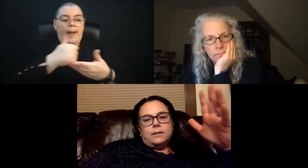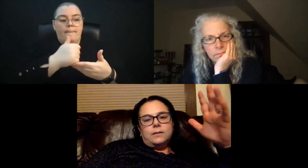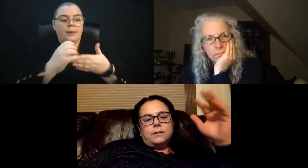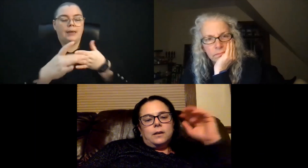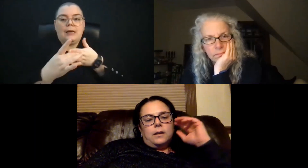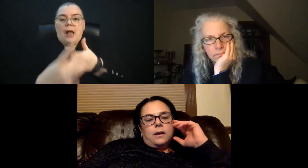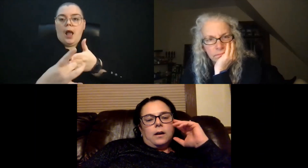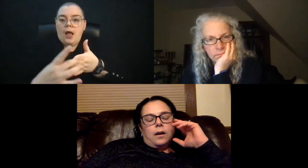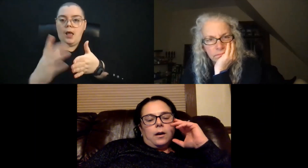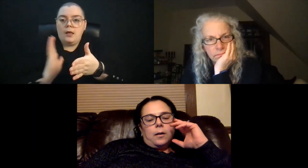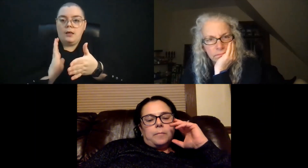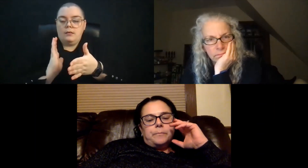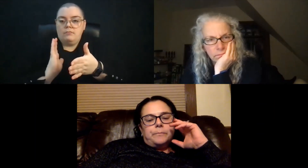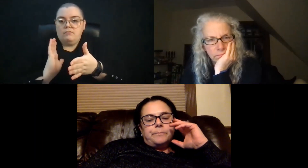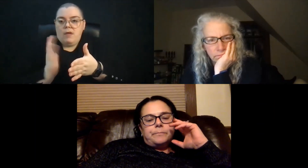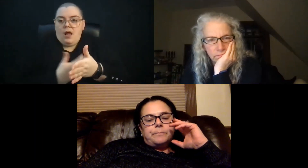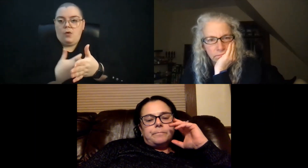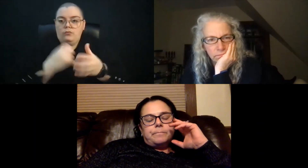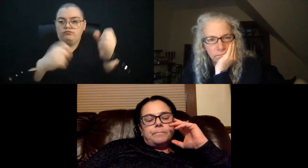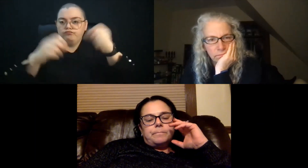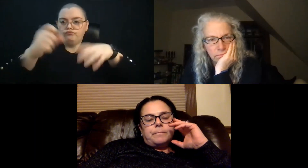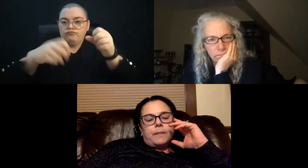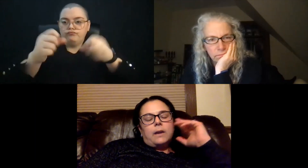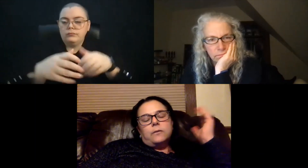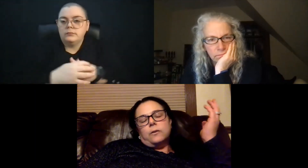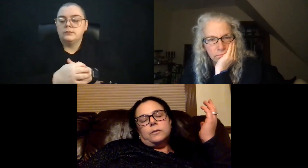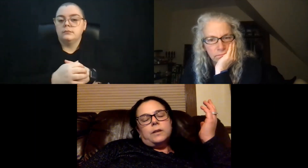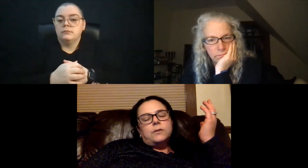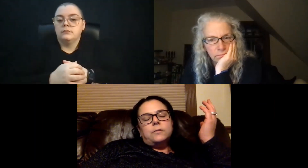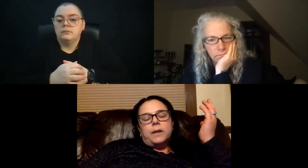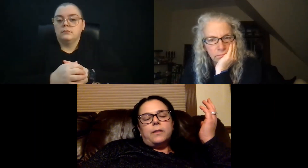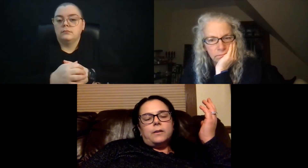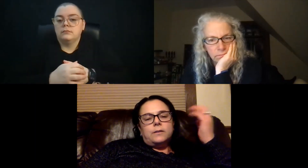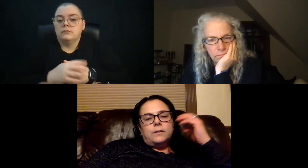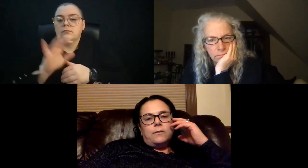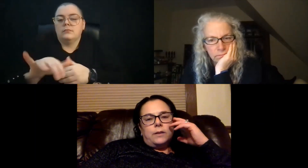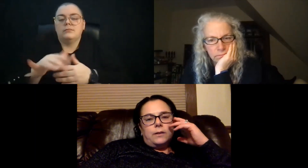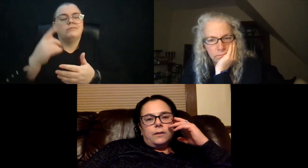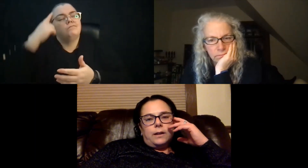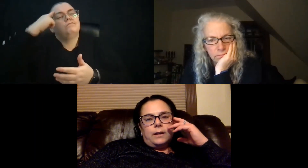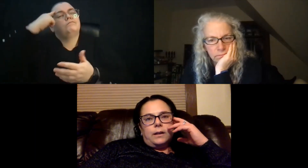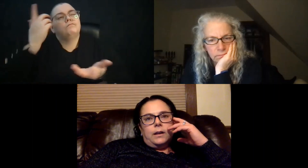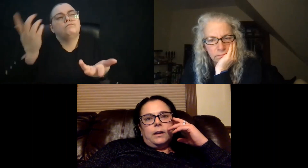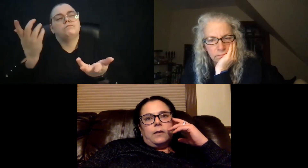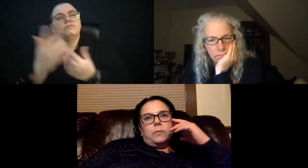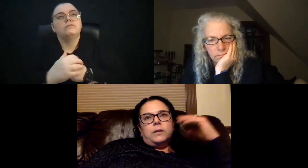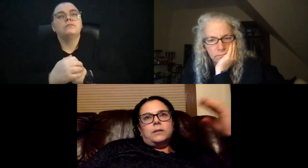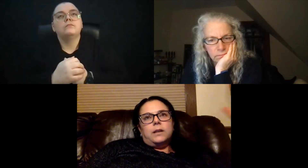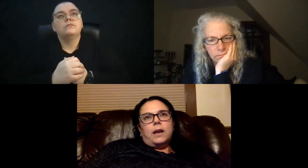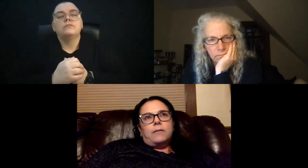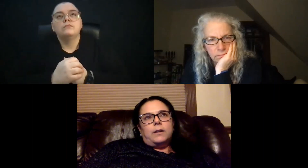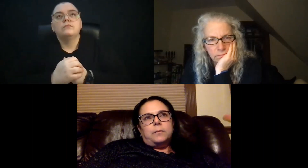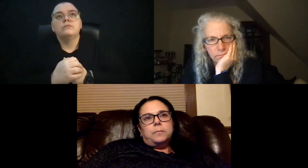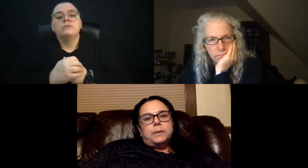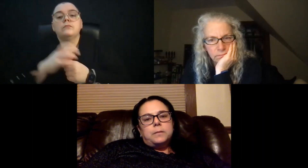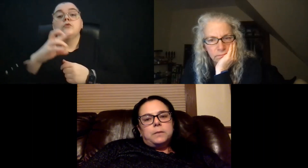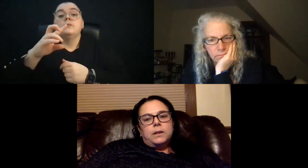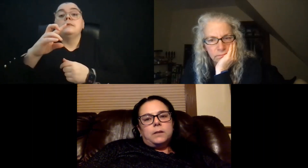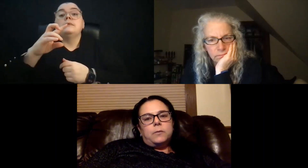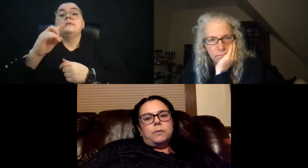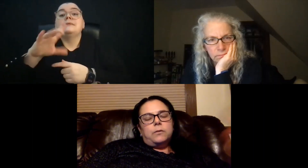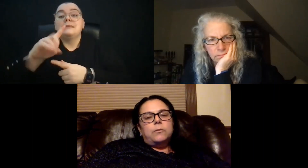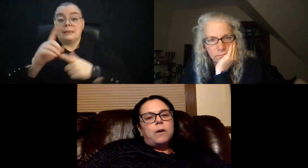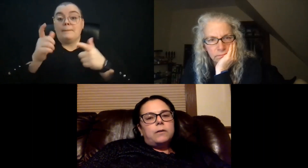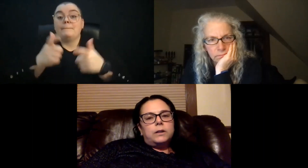us because, I don't know, that's just my thoughts because I feel like we did have, like, a big